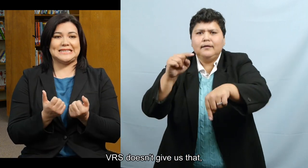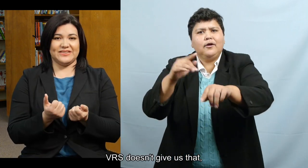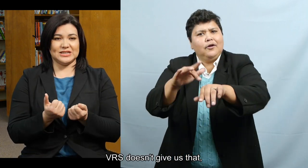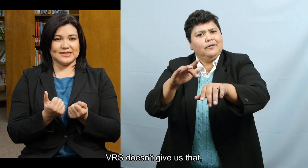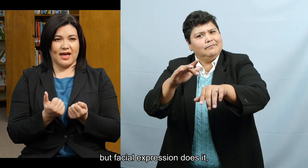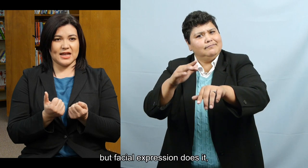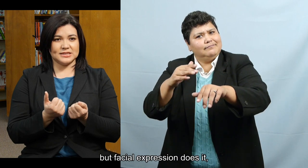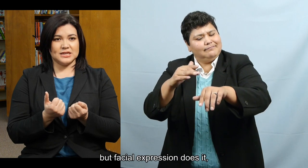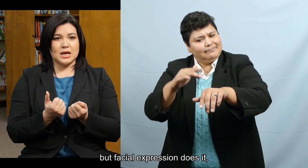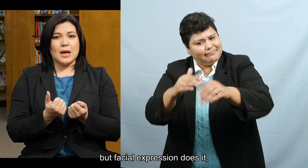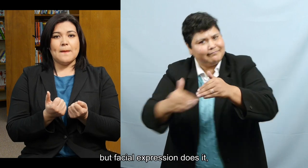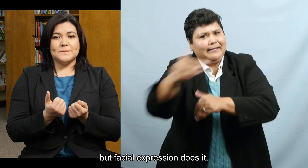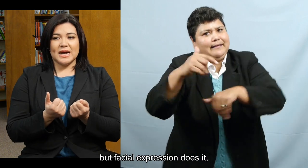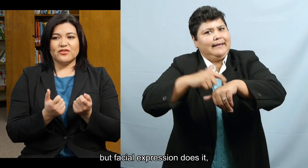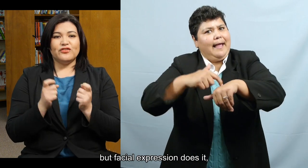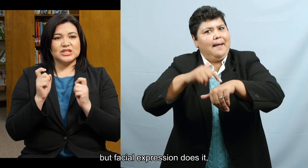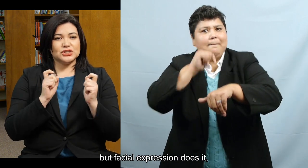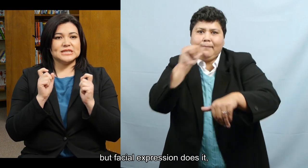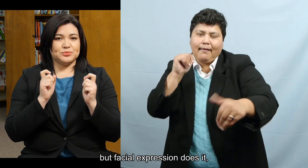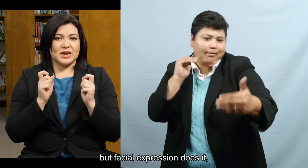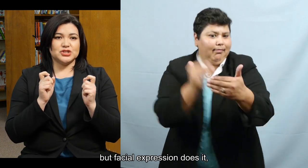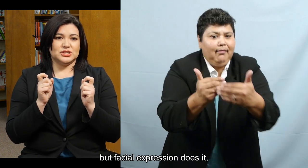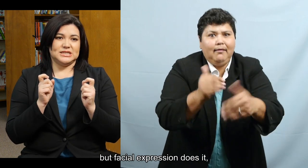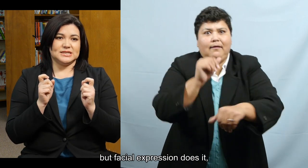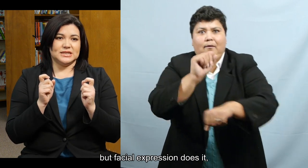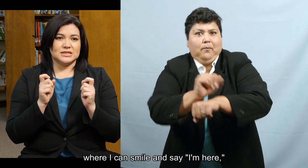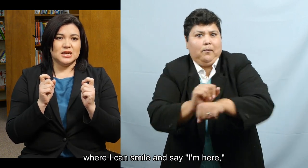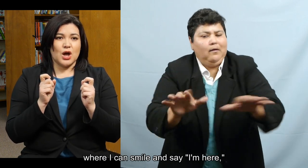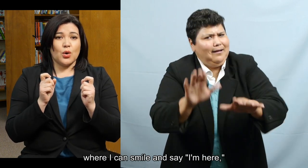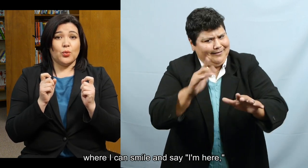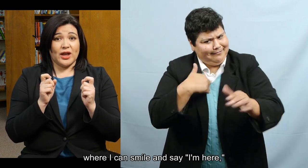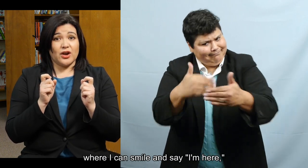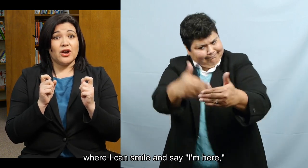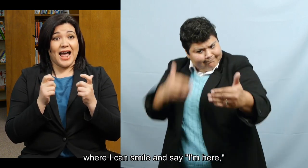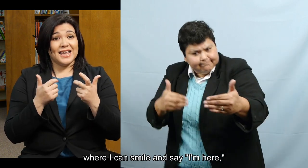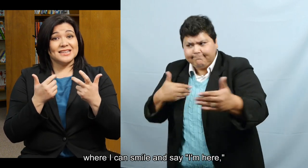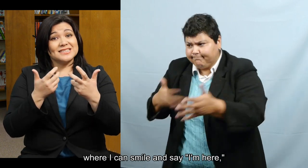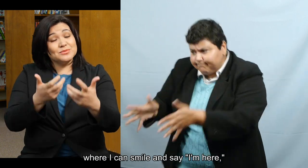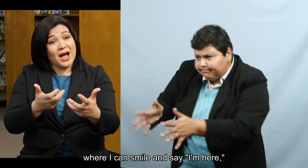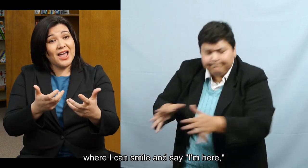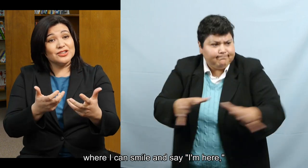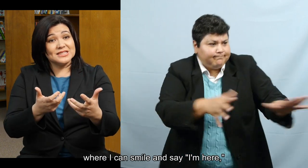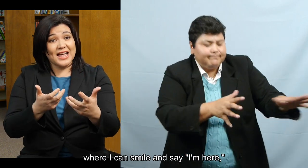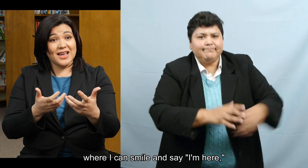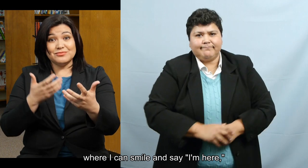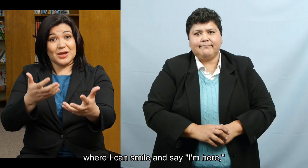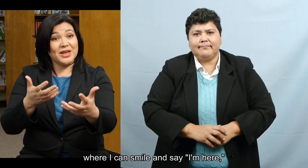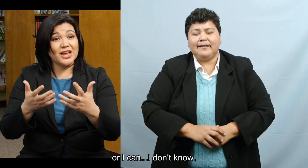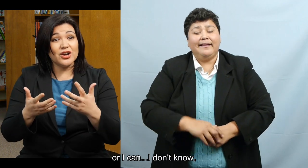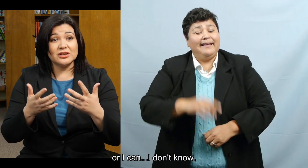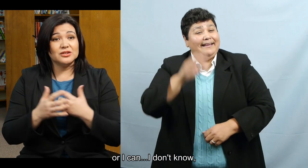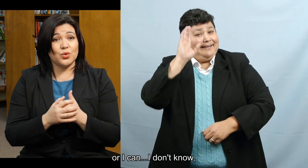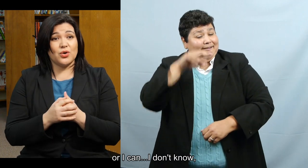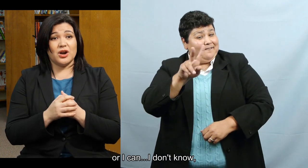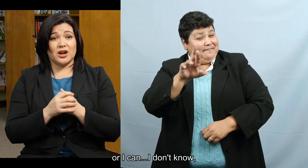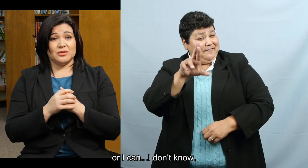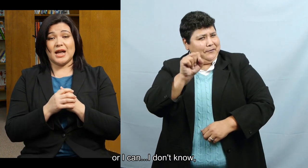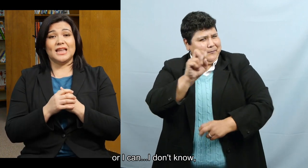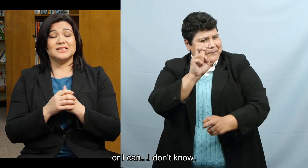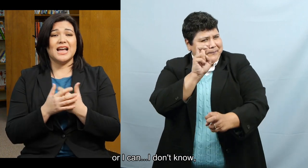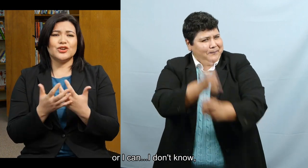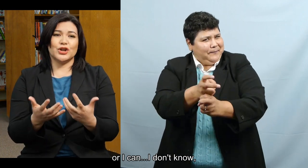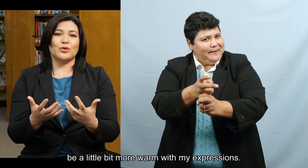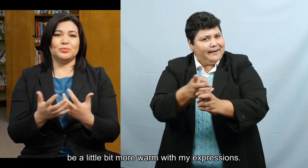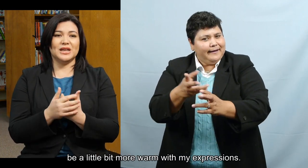doesn't give us that. But facial expression does it. Where I can smile and say, I'm here. Or